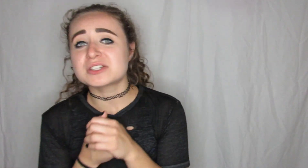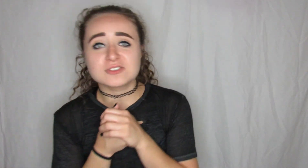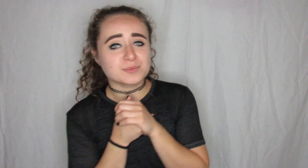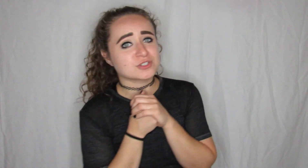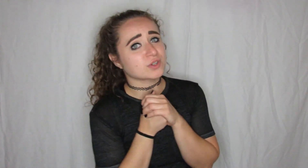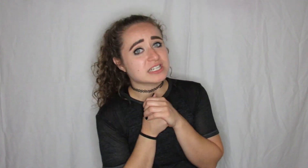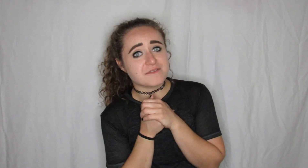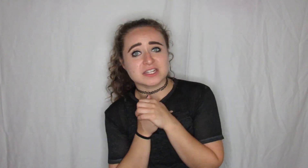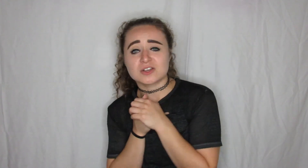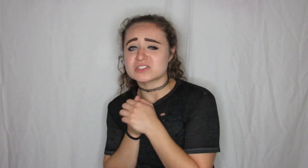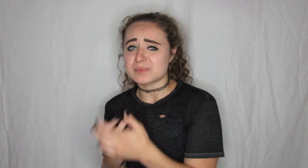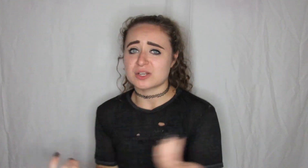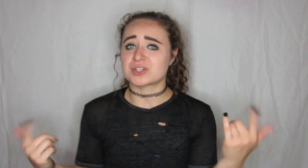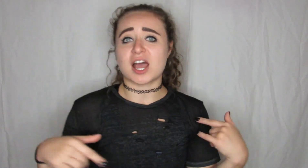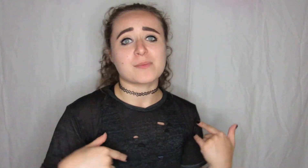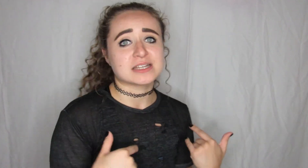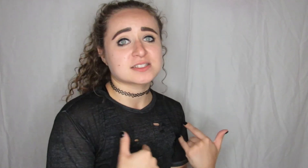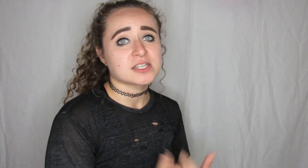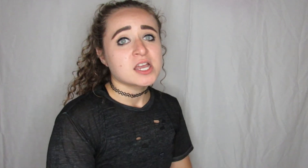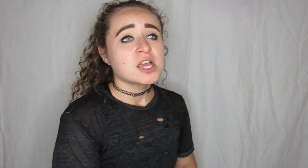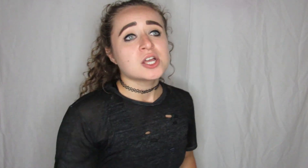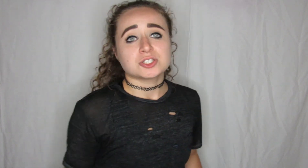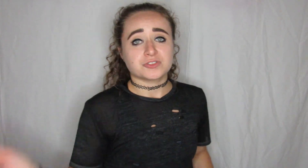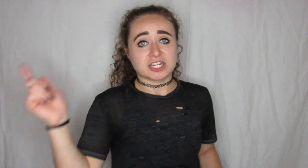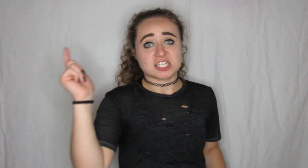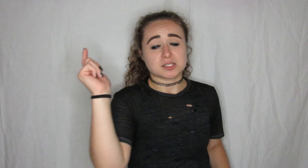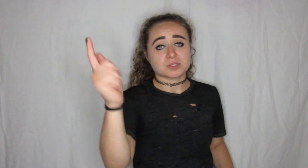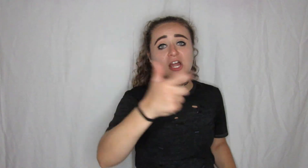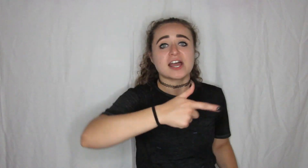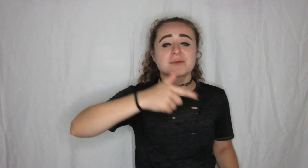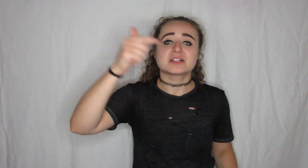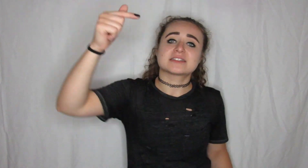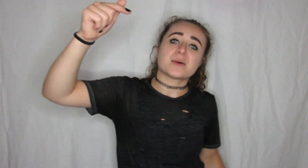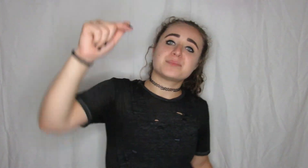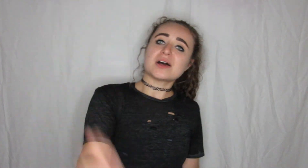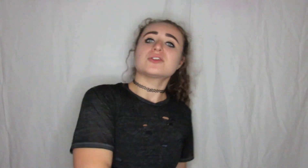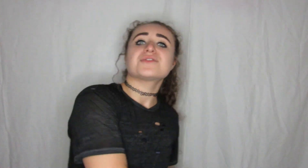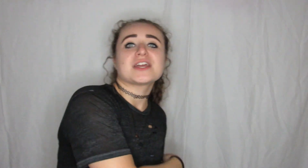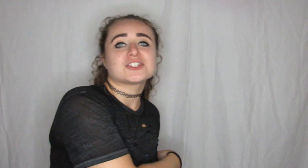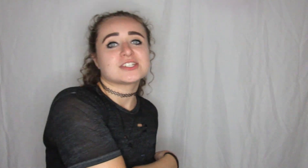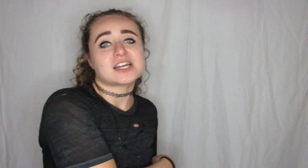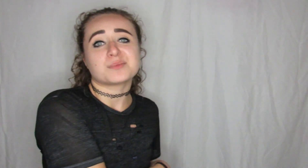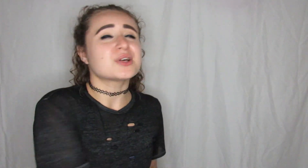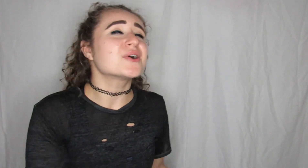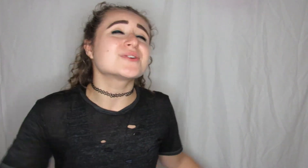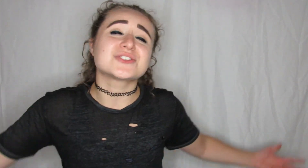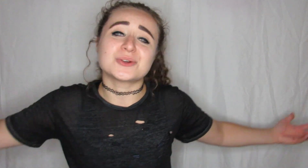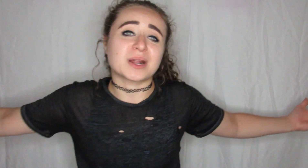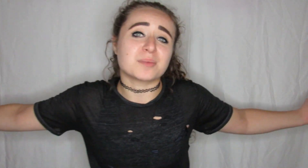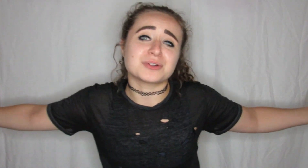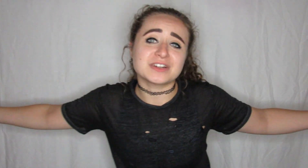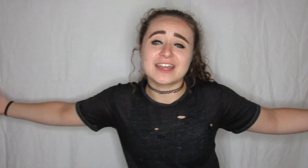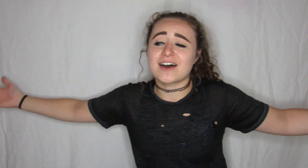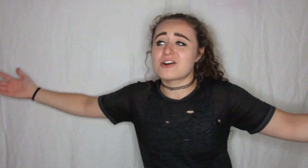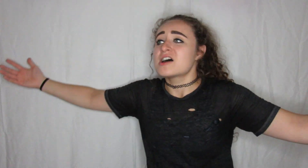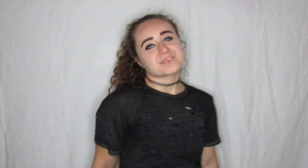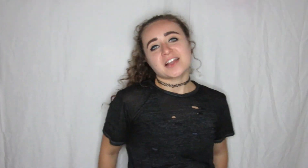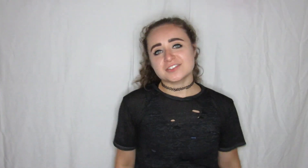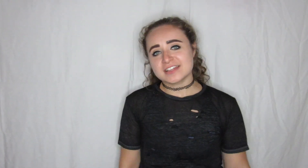want me to do any more story time videos let me know in the comments don't forget to subscribe click that bell notification down below so you know when I upload a video other than